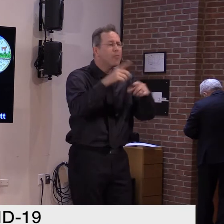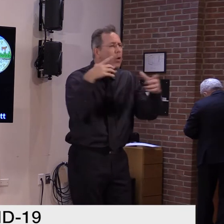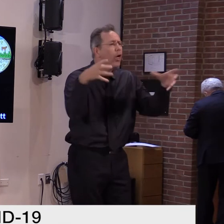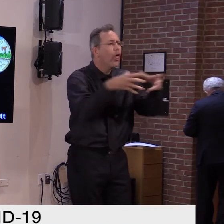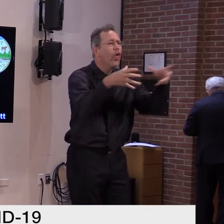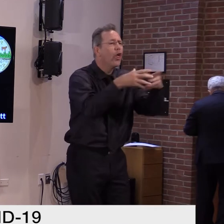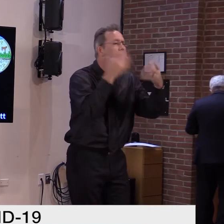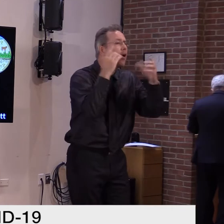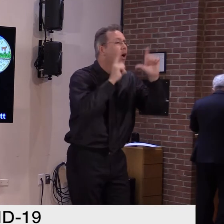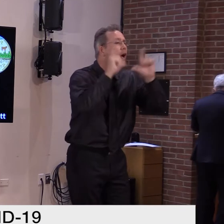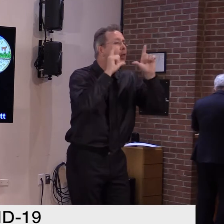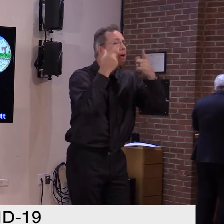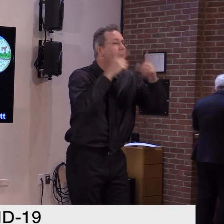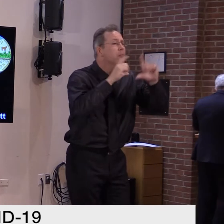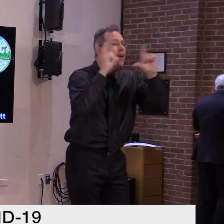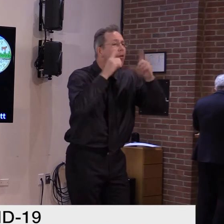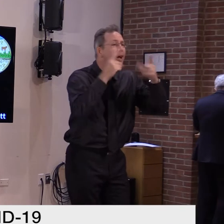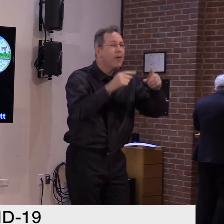Halloween parties.